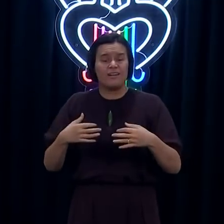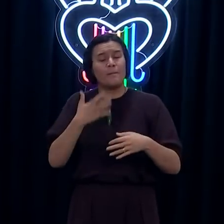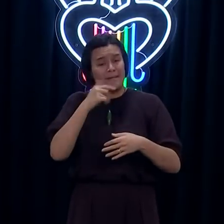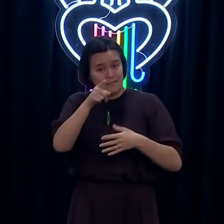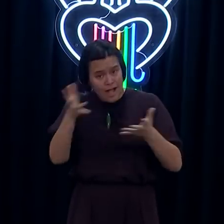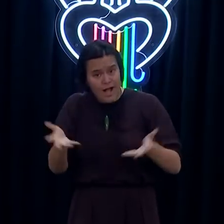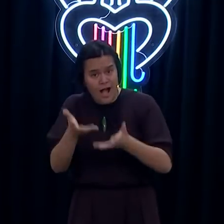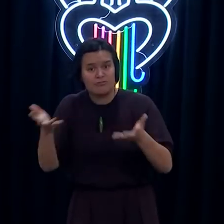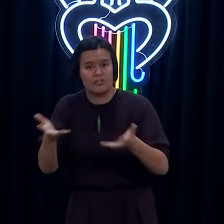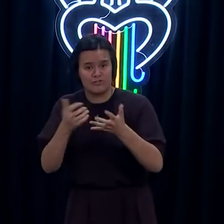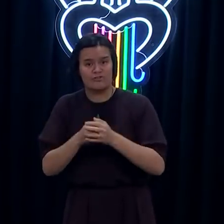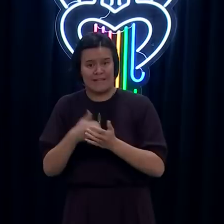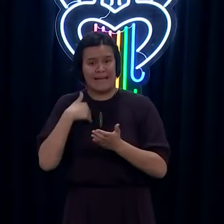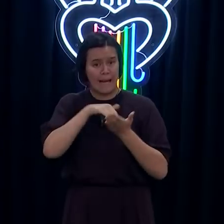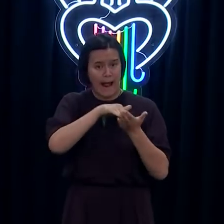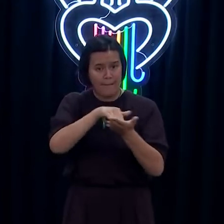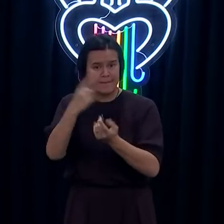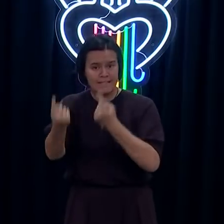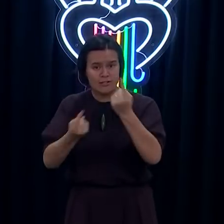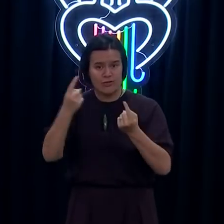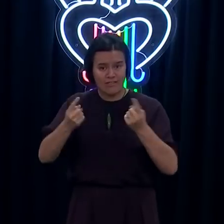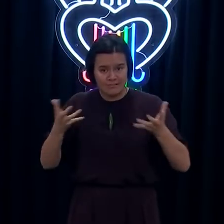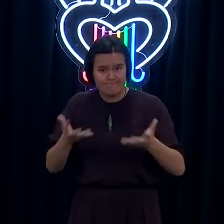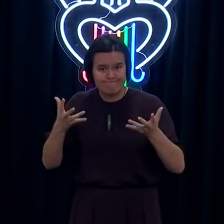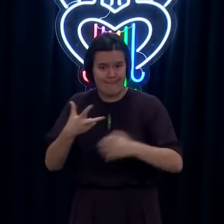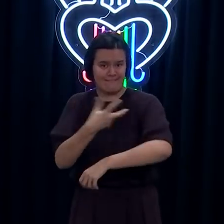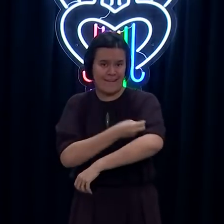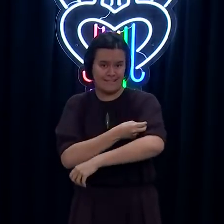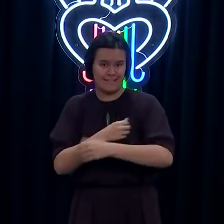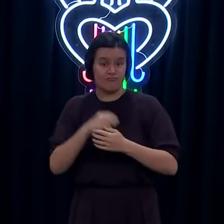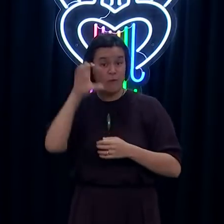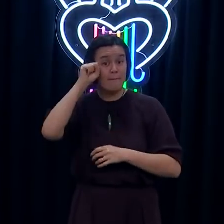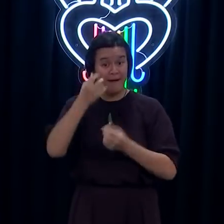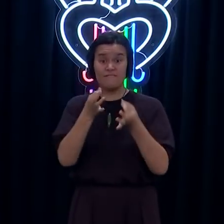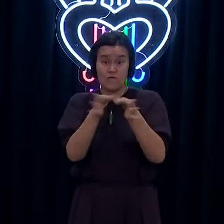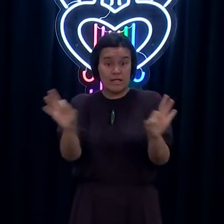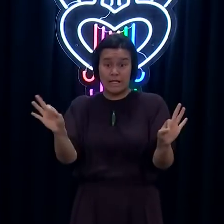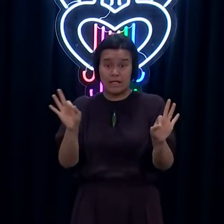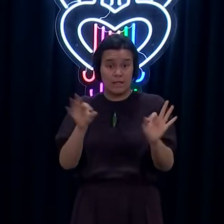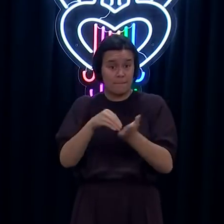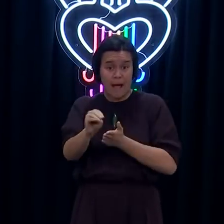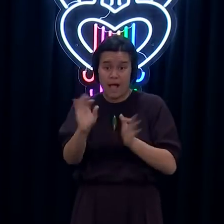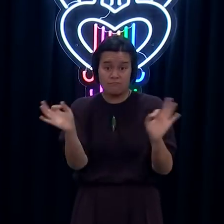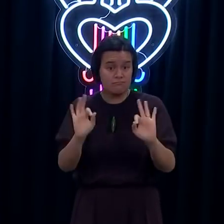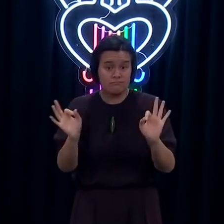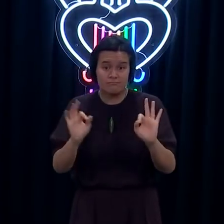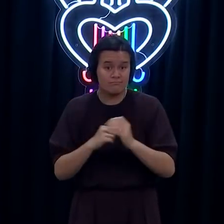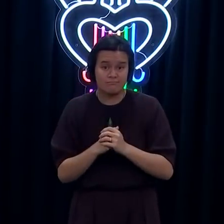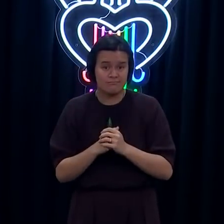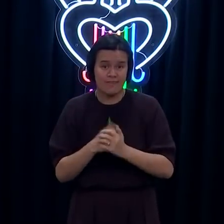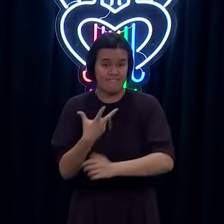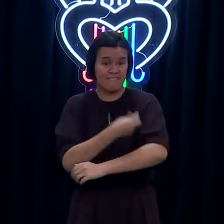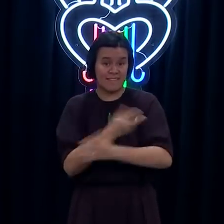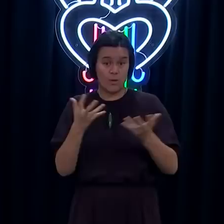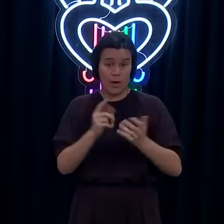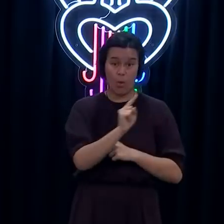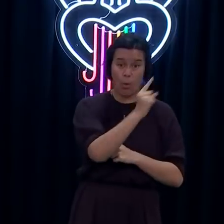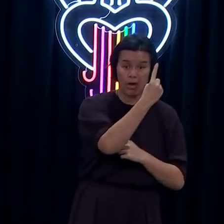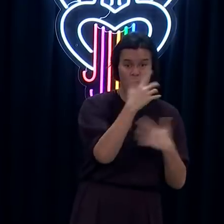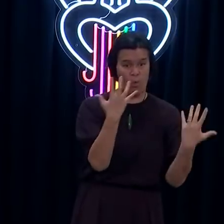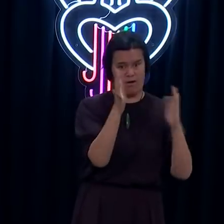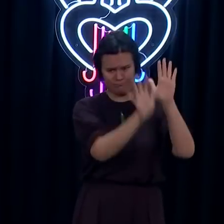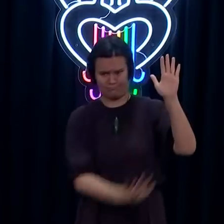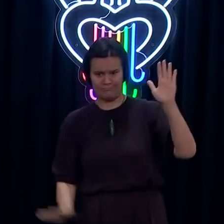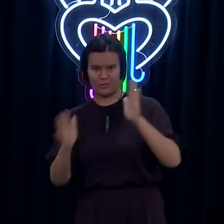to get our vaccination rates up as high as possible. It is free. There are sites open all across Auckland and the rest of the country. So please, get